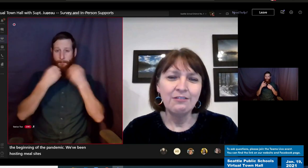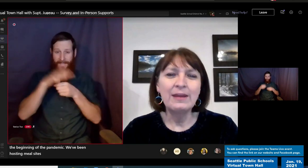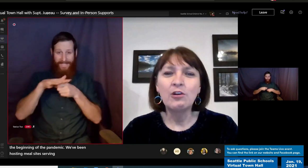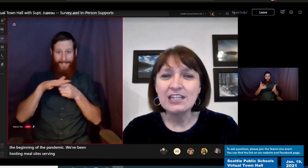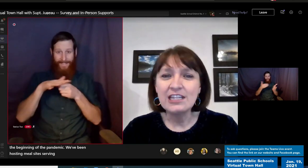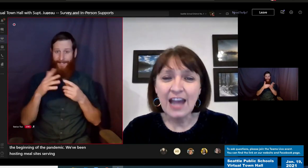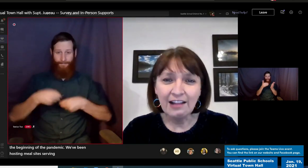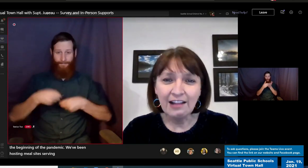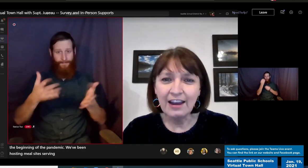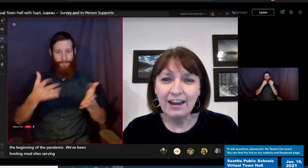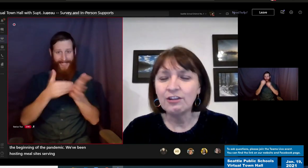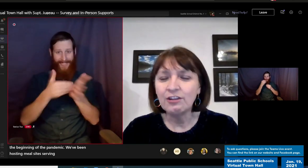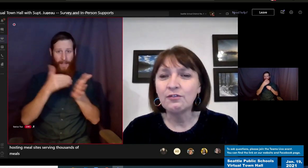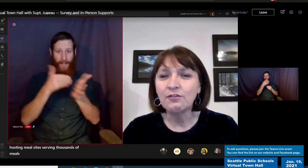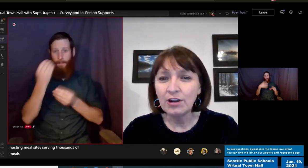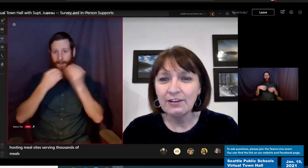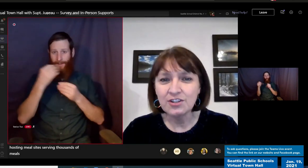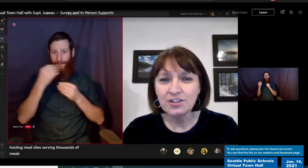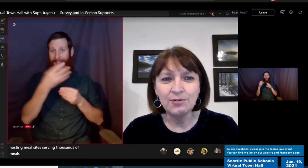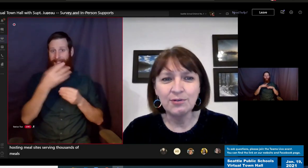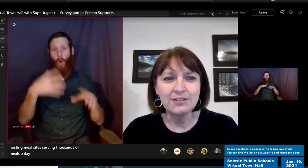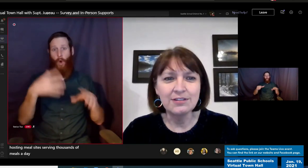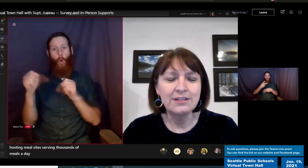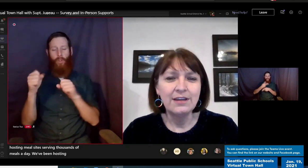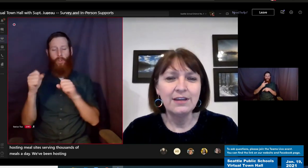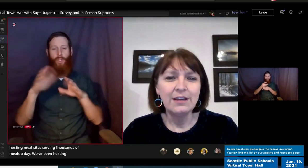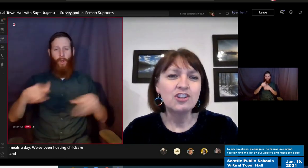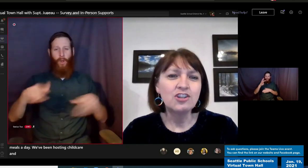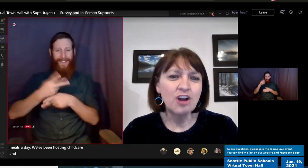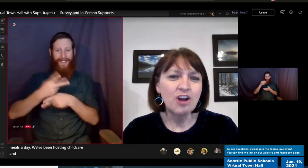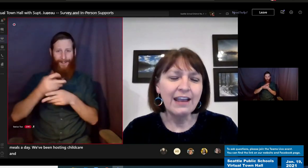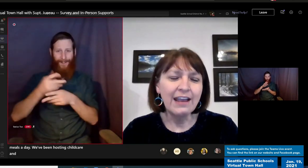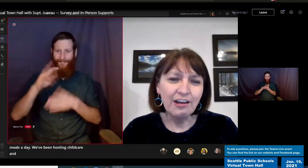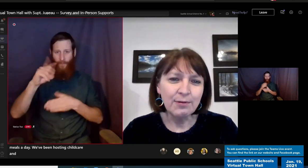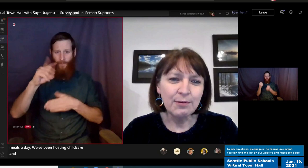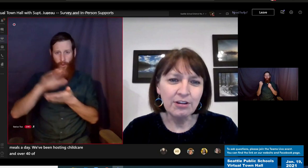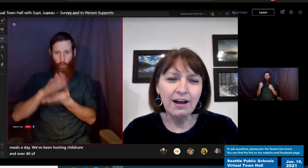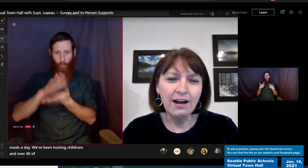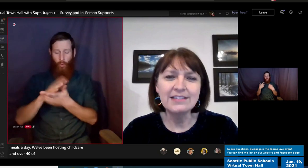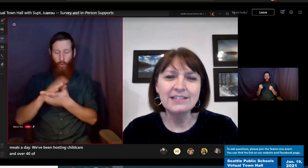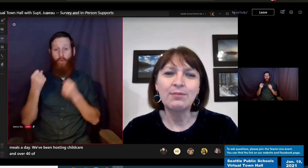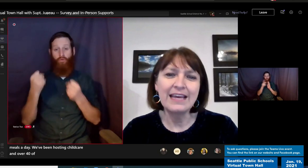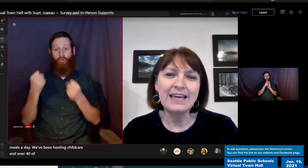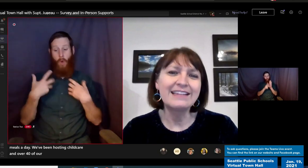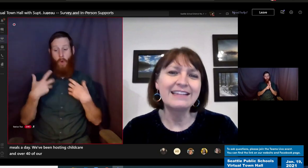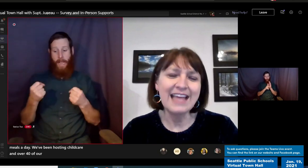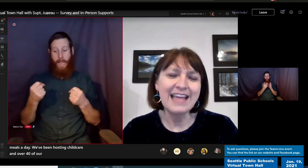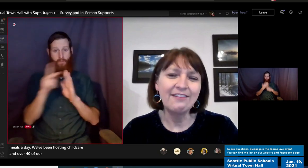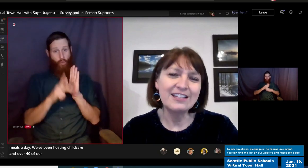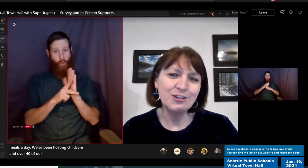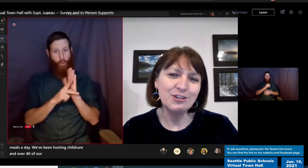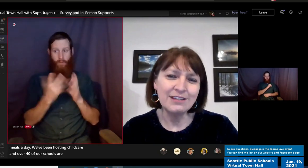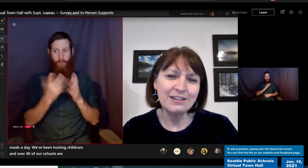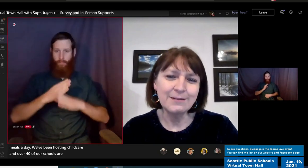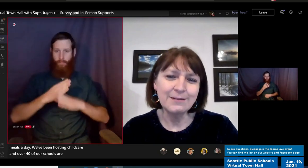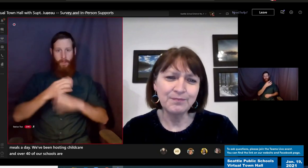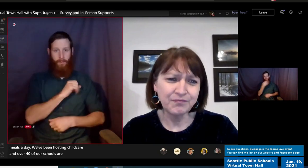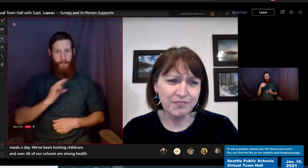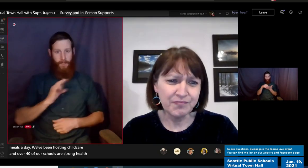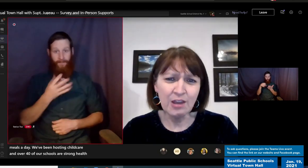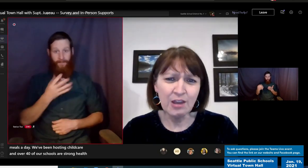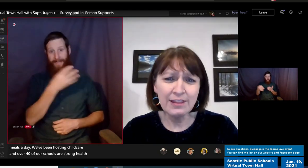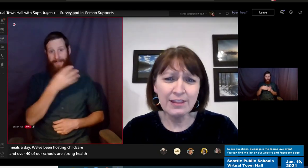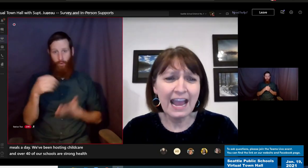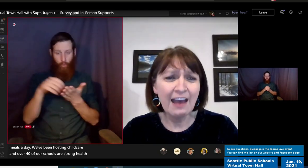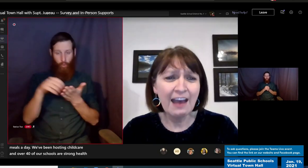hosting childcare in over 40 of our schools. Our strong health protocols have protected staff and students. And